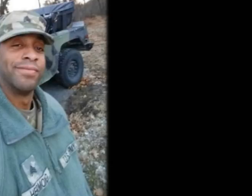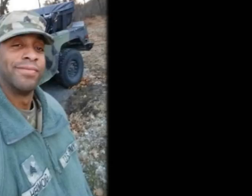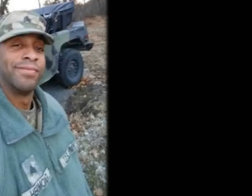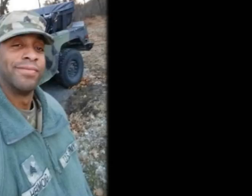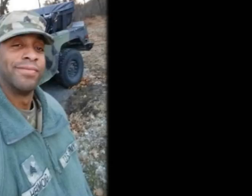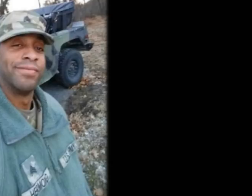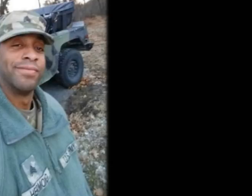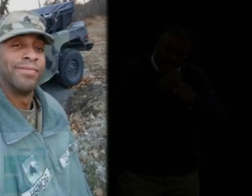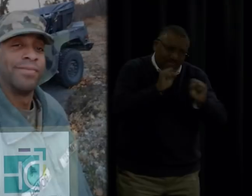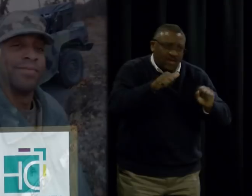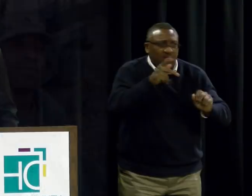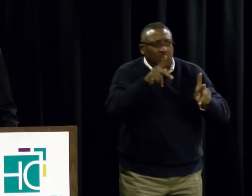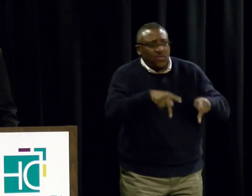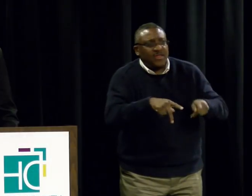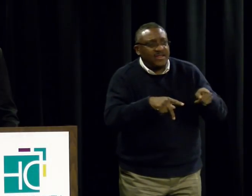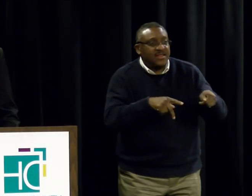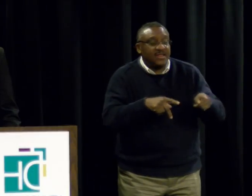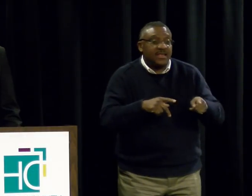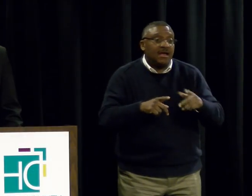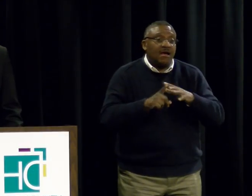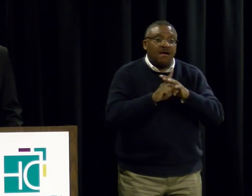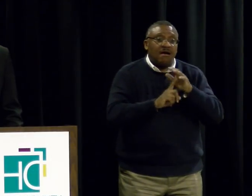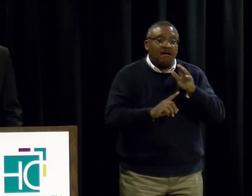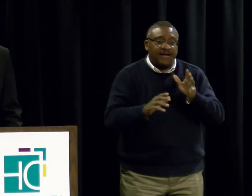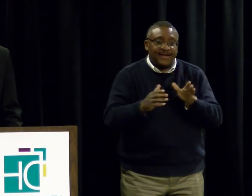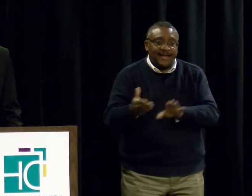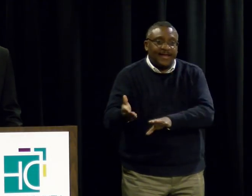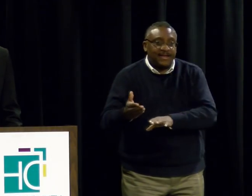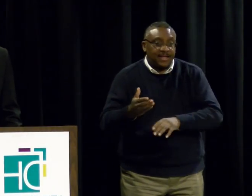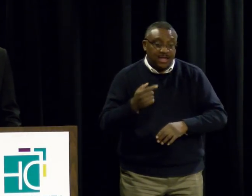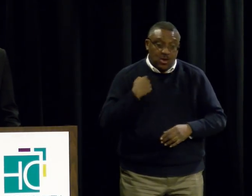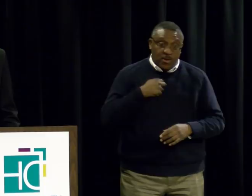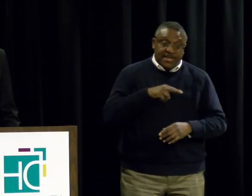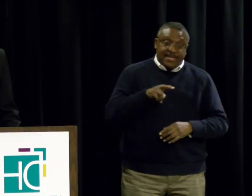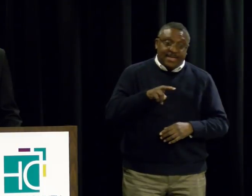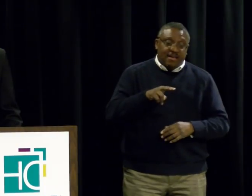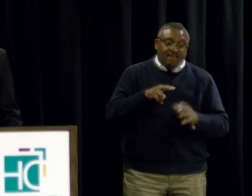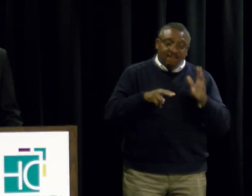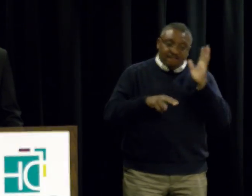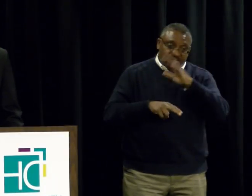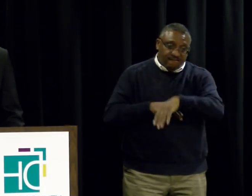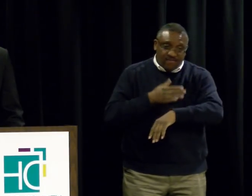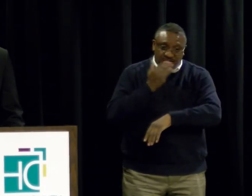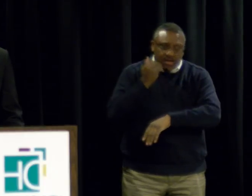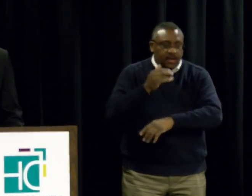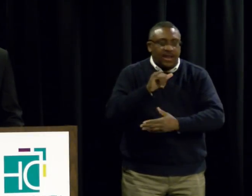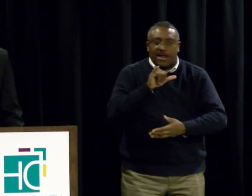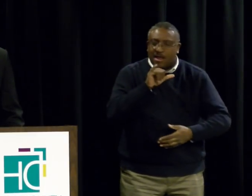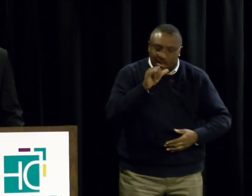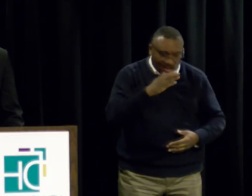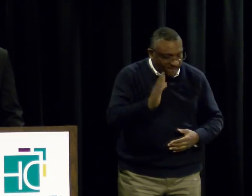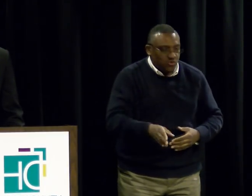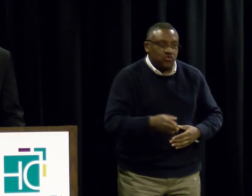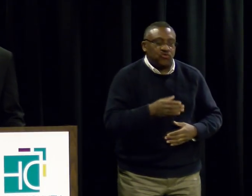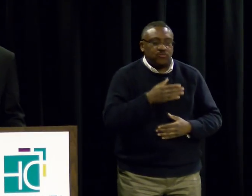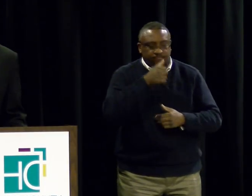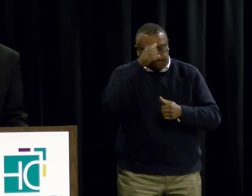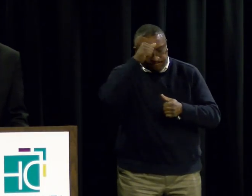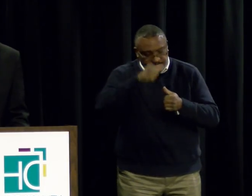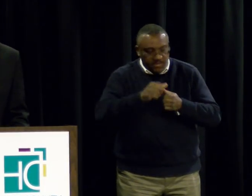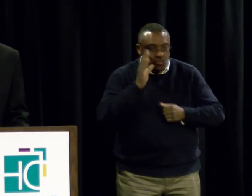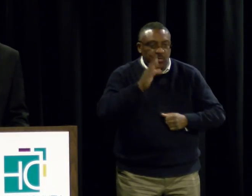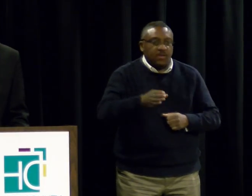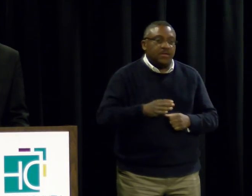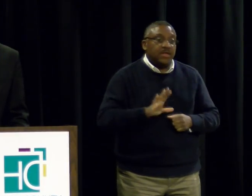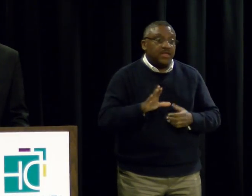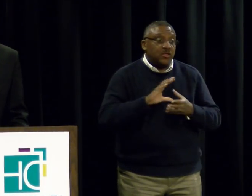He will never be forgotten by our county for his actions. His story represents the dedication,